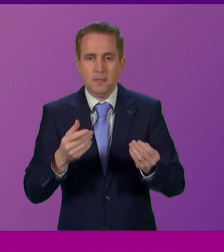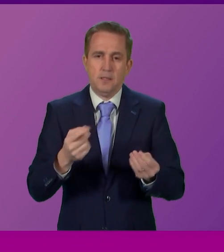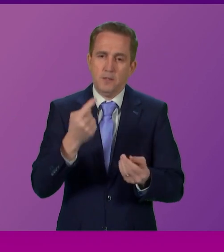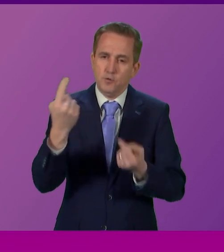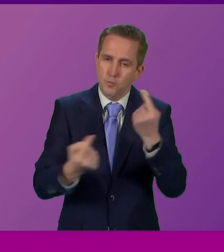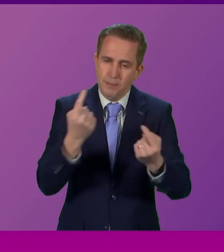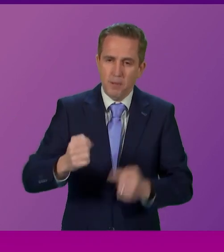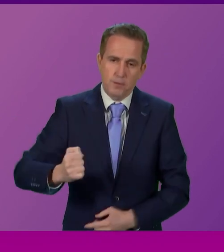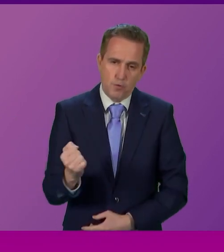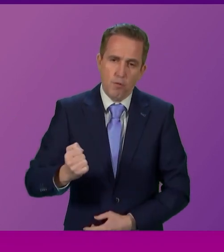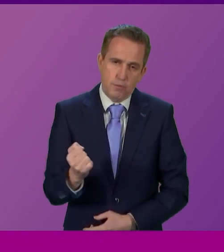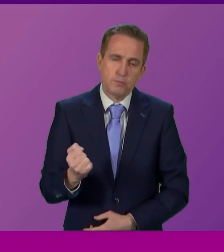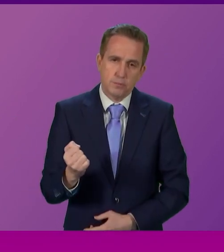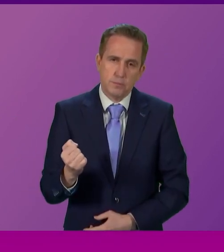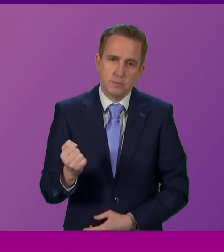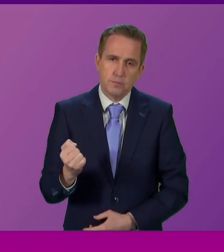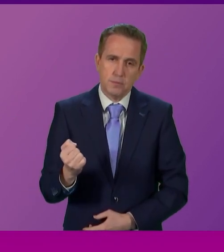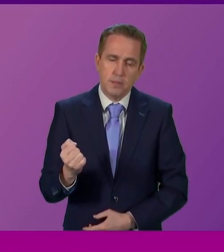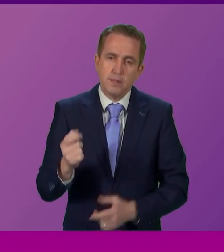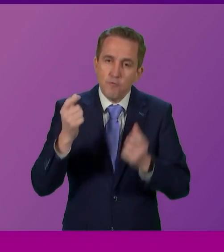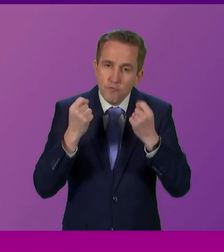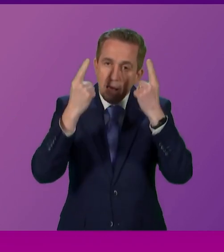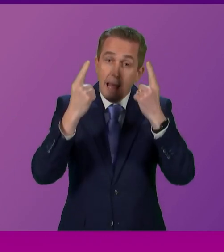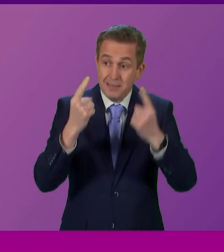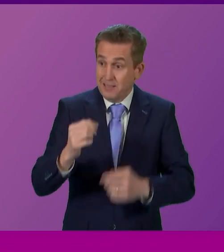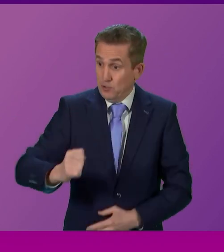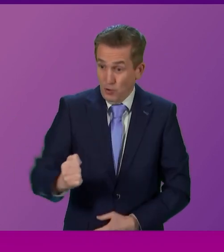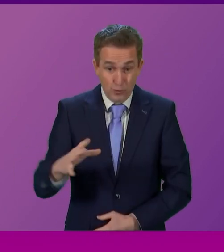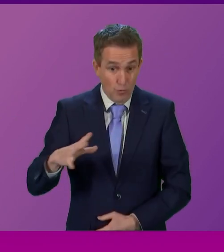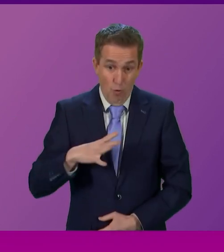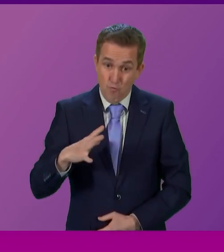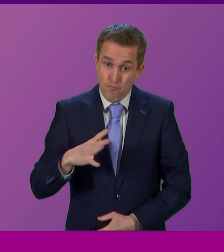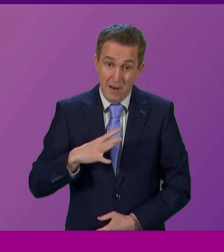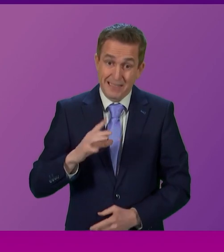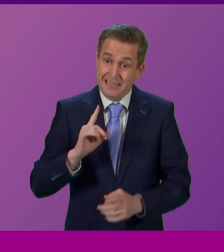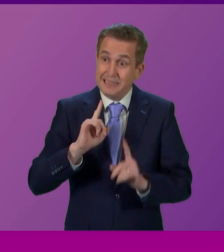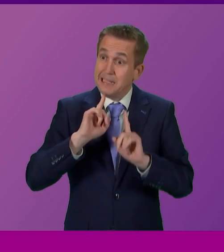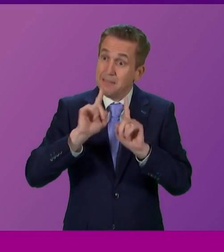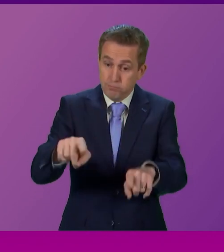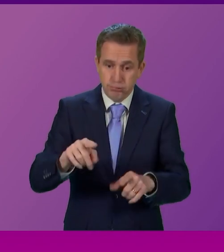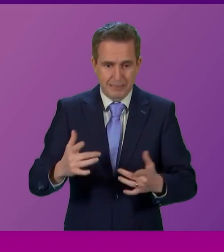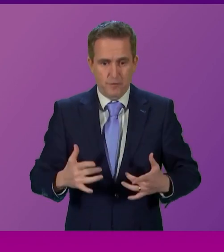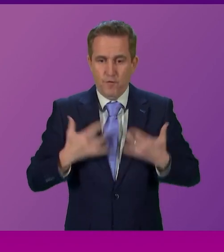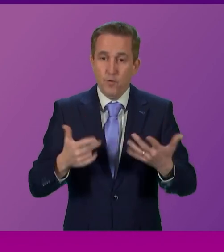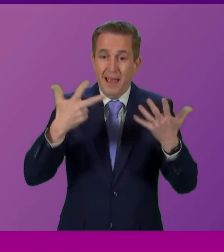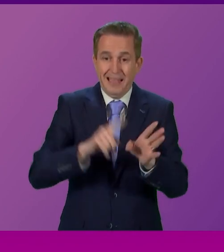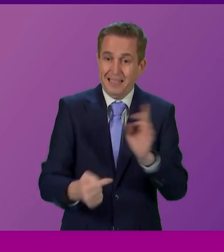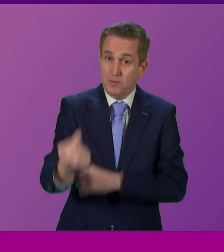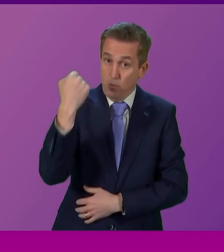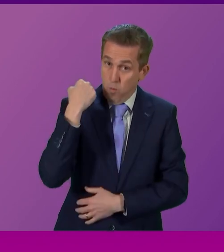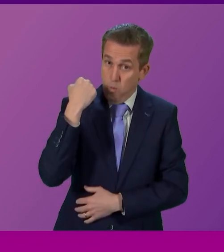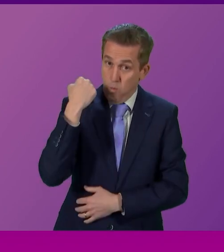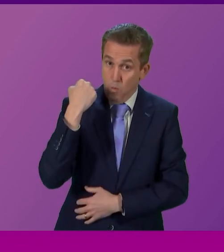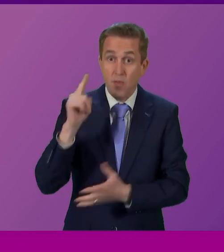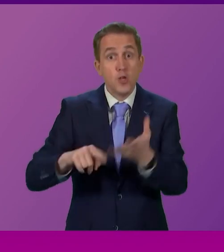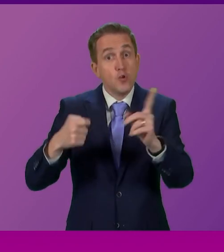of Scotland, then they would appreciate that Scotland expressed its view barely eight years ago. in the referendum that the UK government